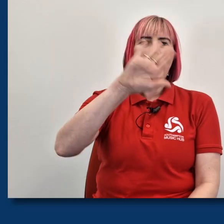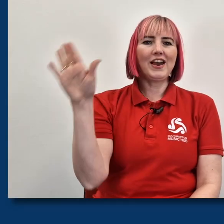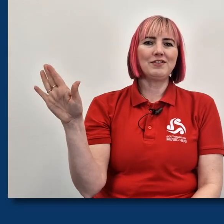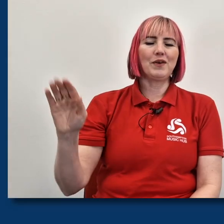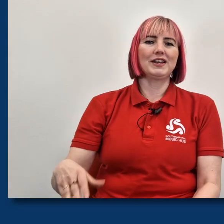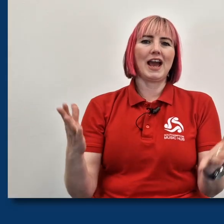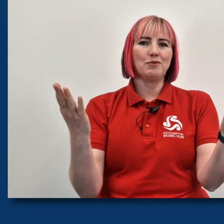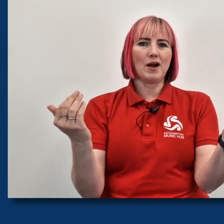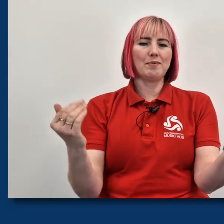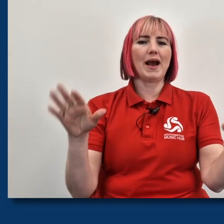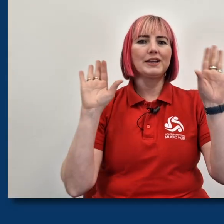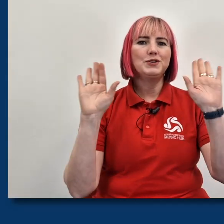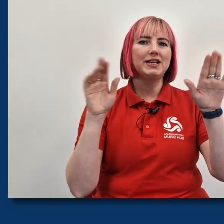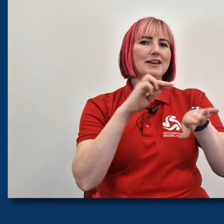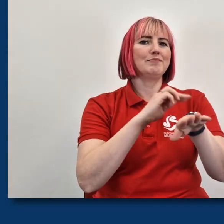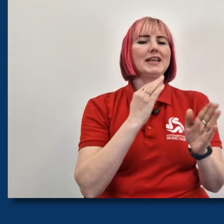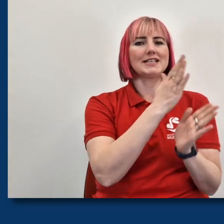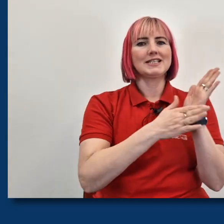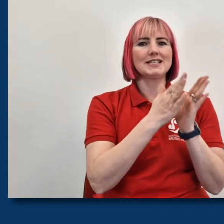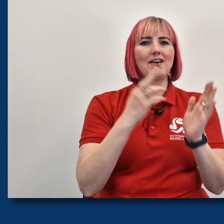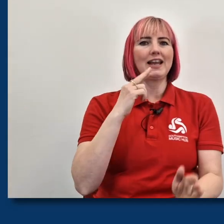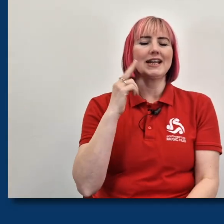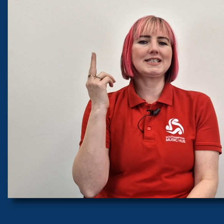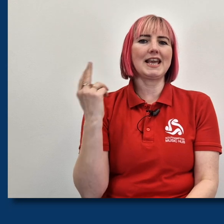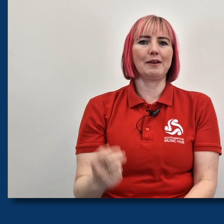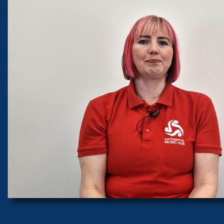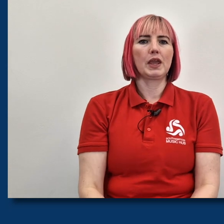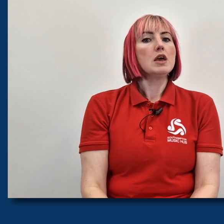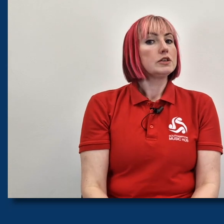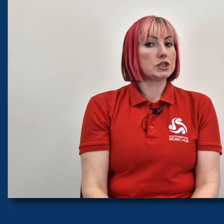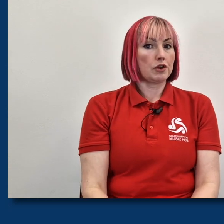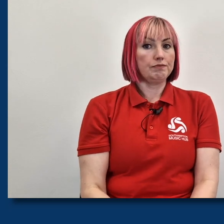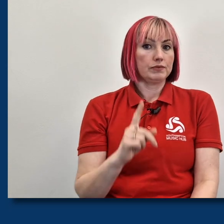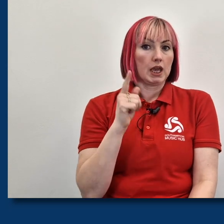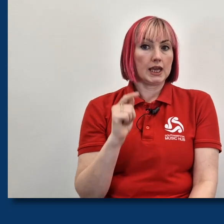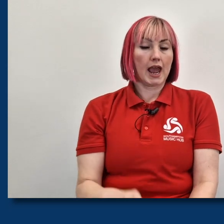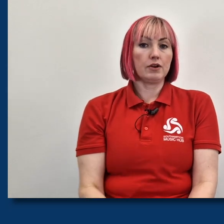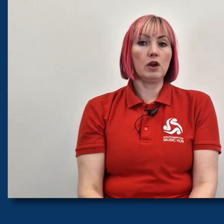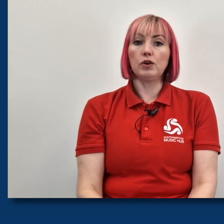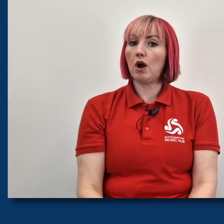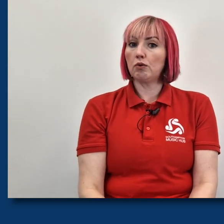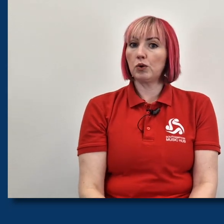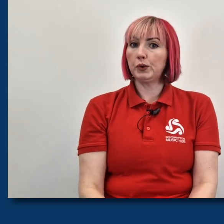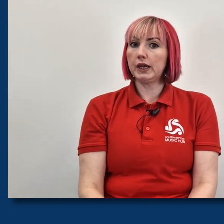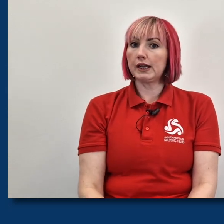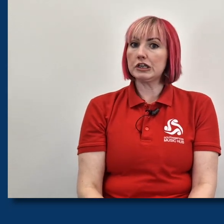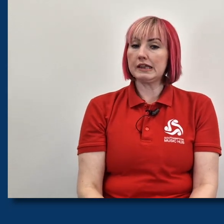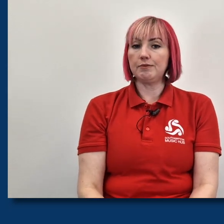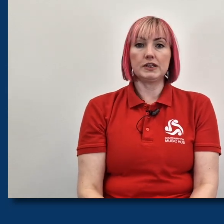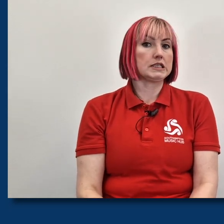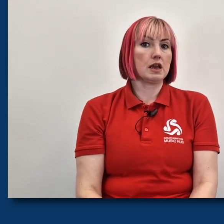Hi everyone and welcome back to 10-Minute Sign and Sing. So, carrying on our Royal